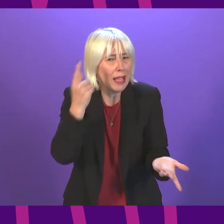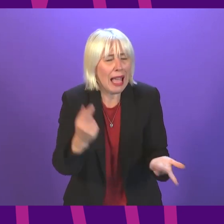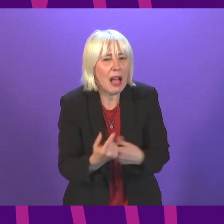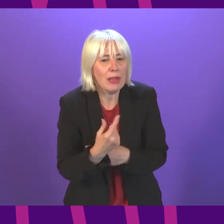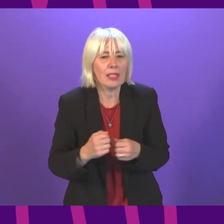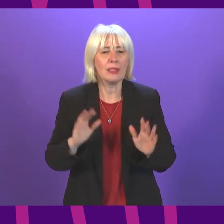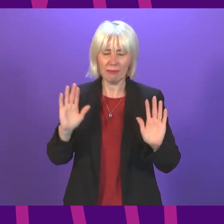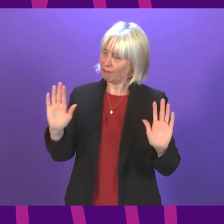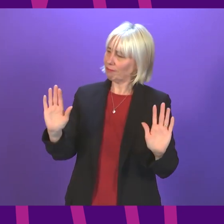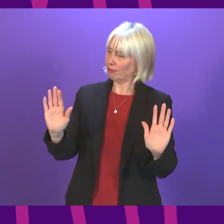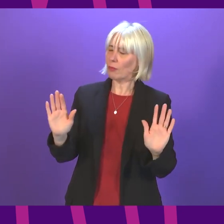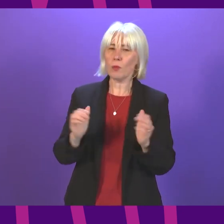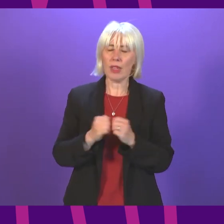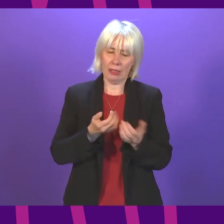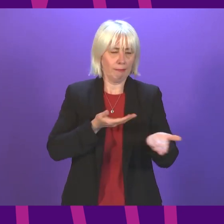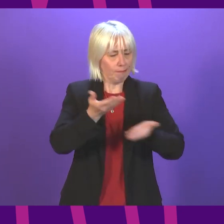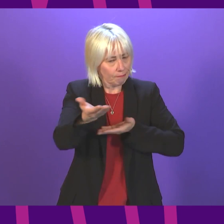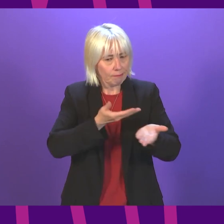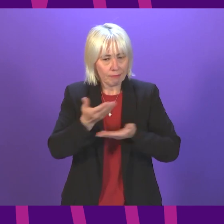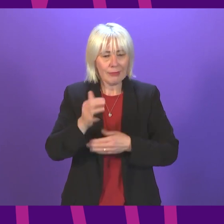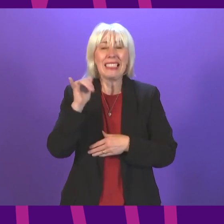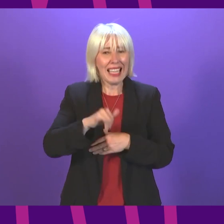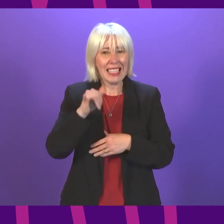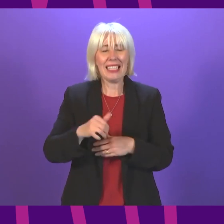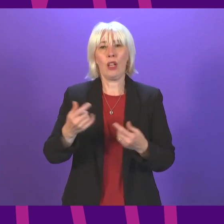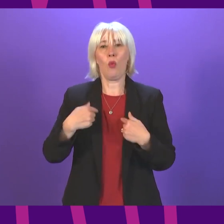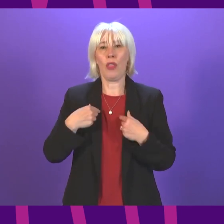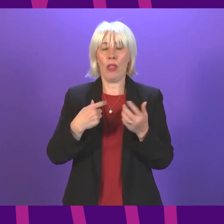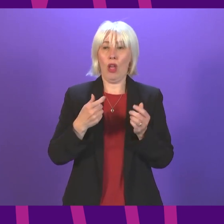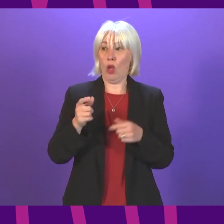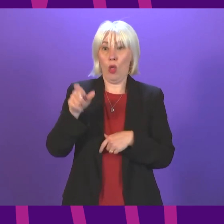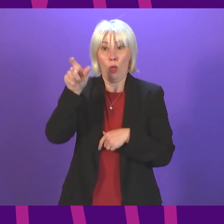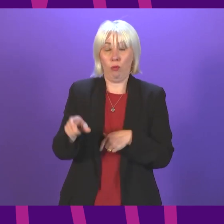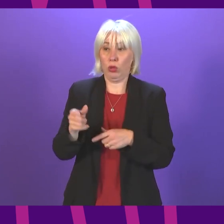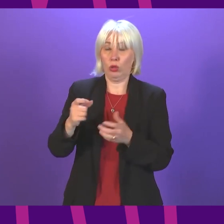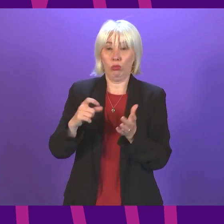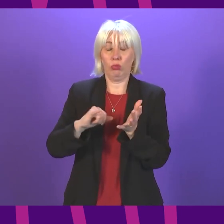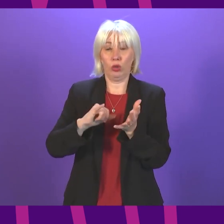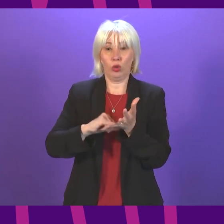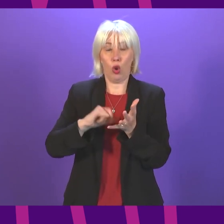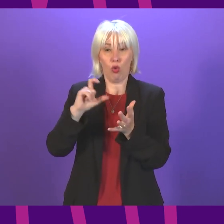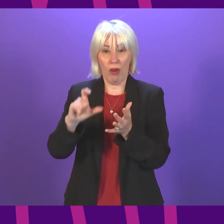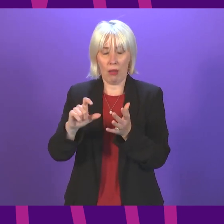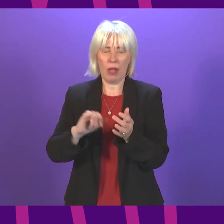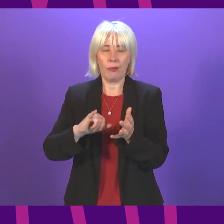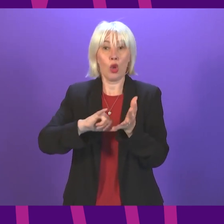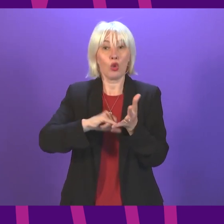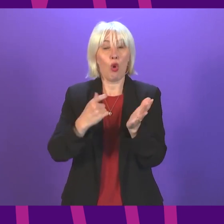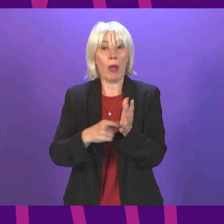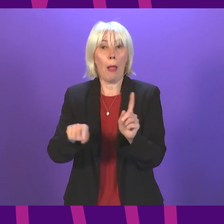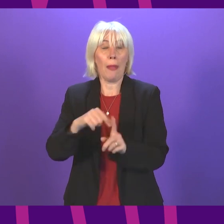Officer, in regard to negotiations, these are a matter between the transport operator and the trade unions. However,